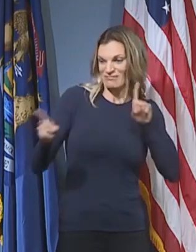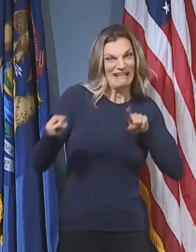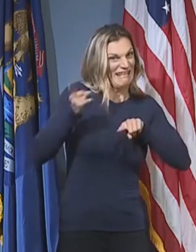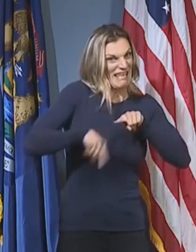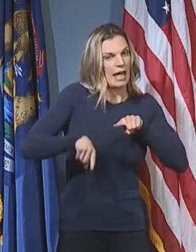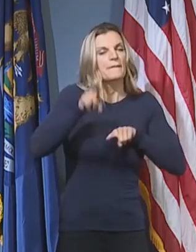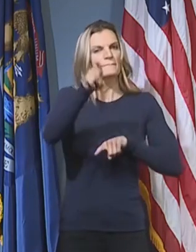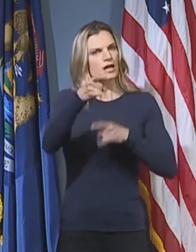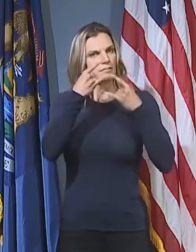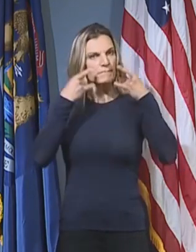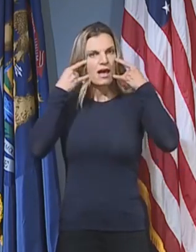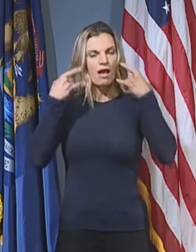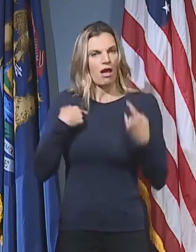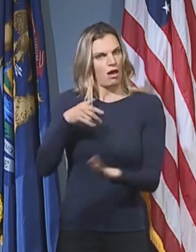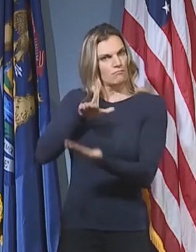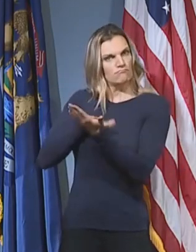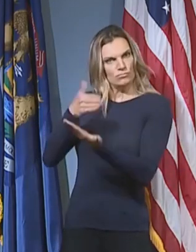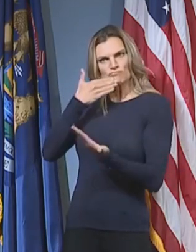to embrace a nationwide mask order.